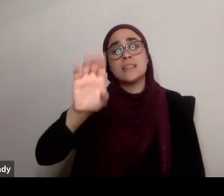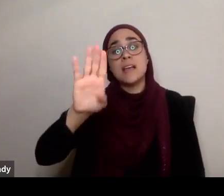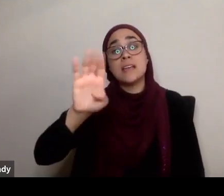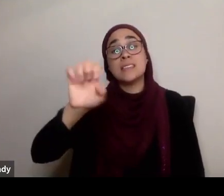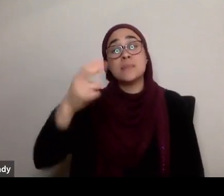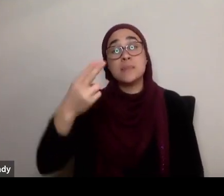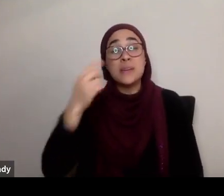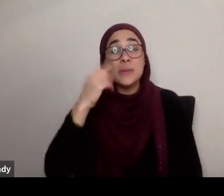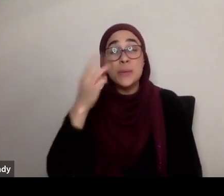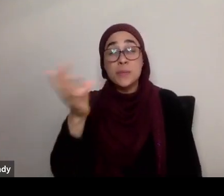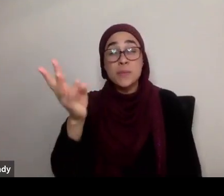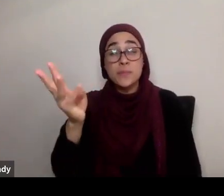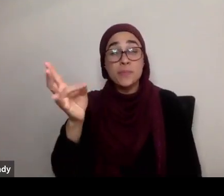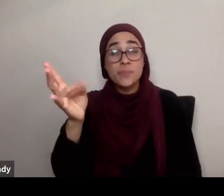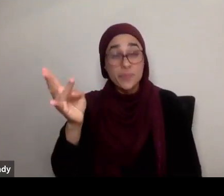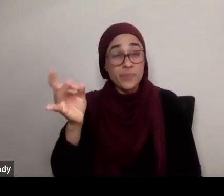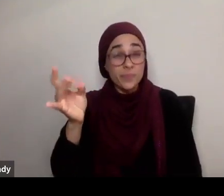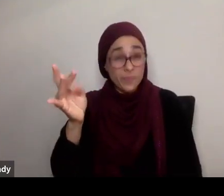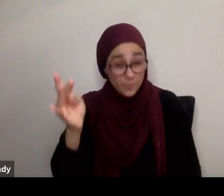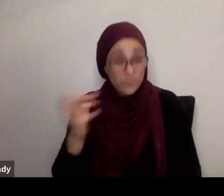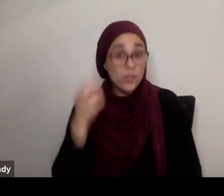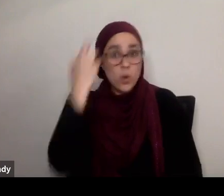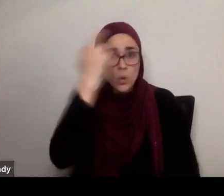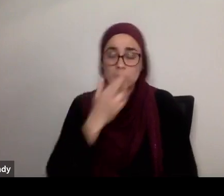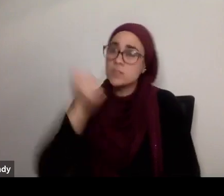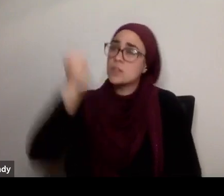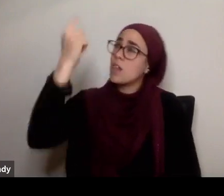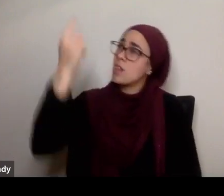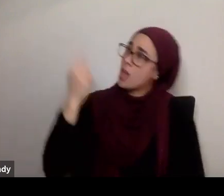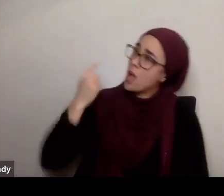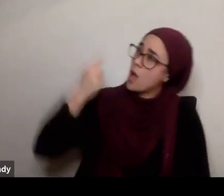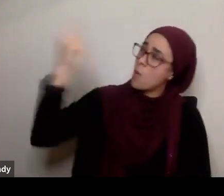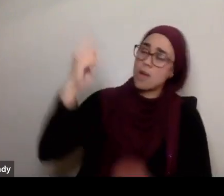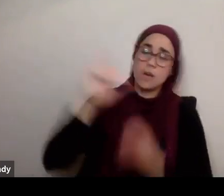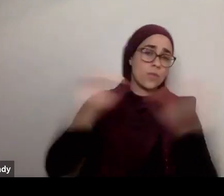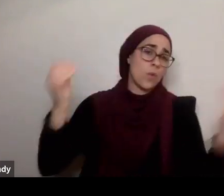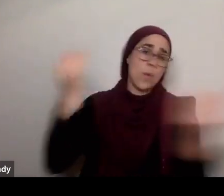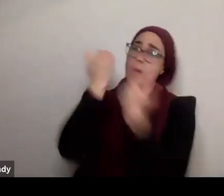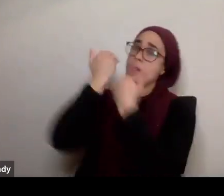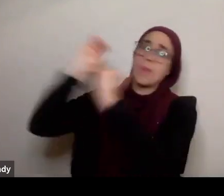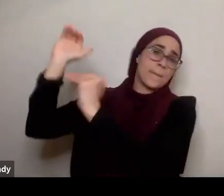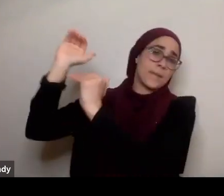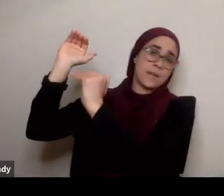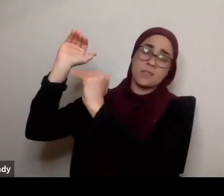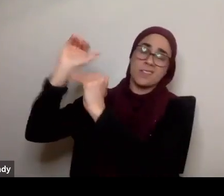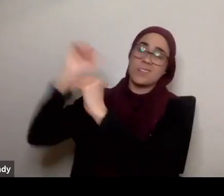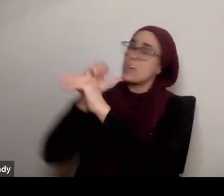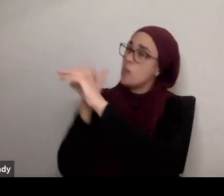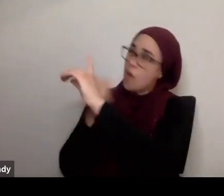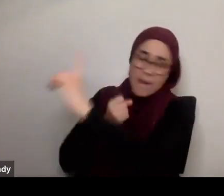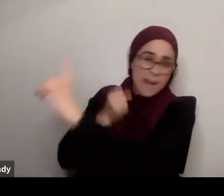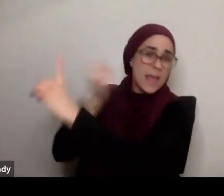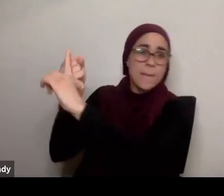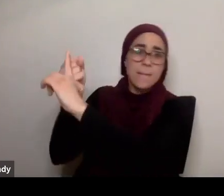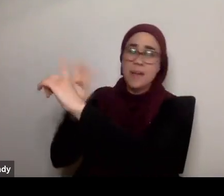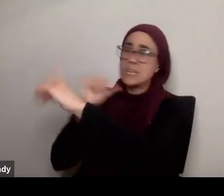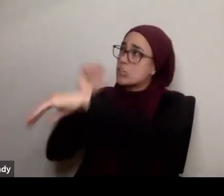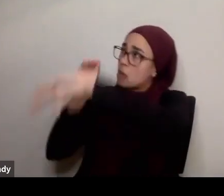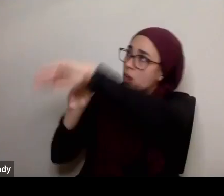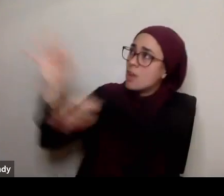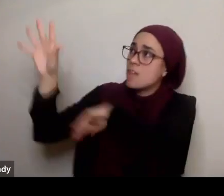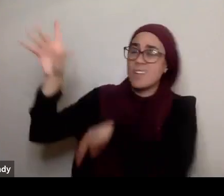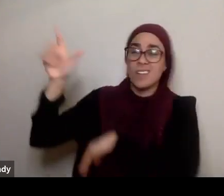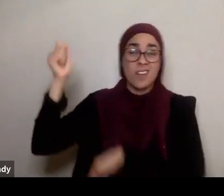only one by definition and by convention, unlimited. Not basically affected by anything. Not needing